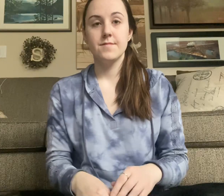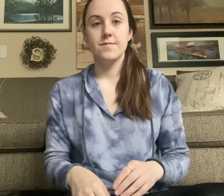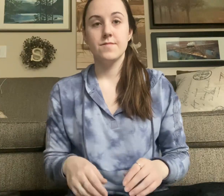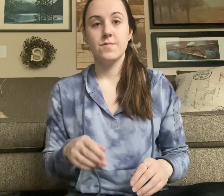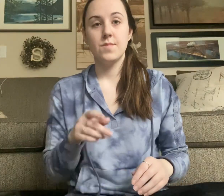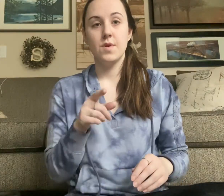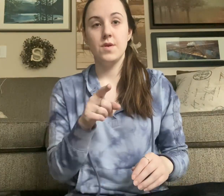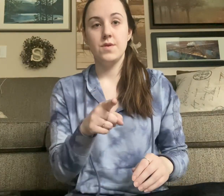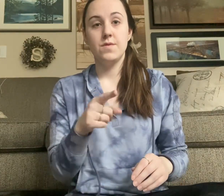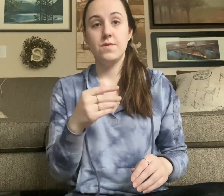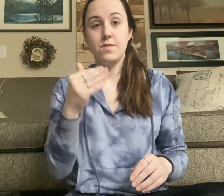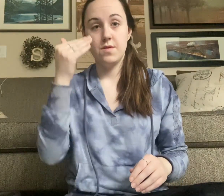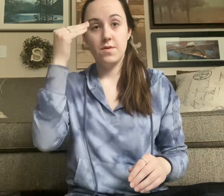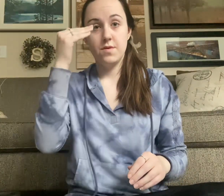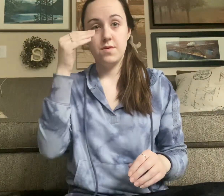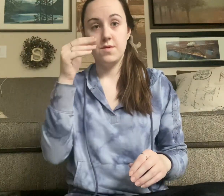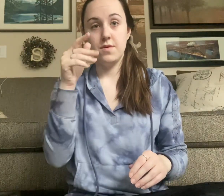You know I want you